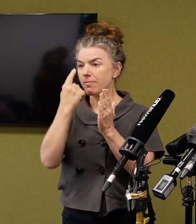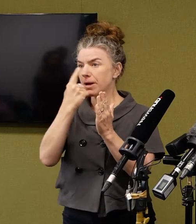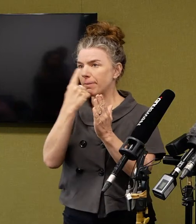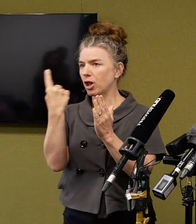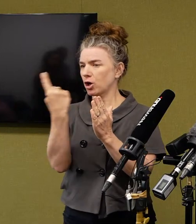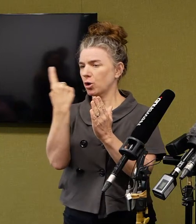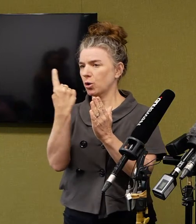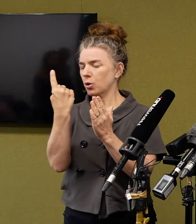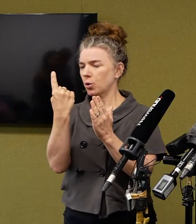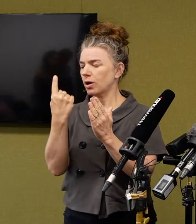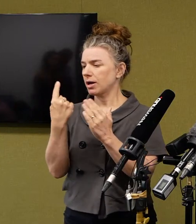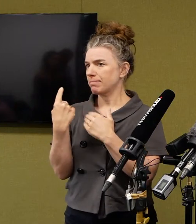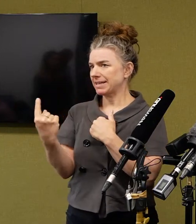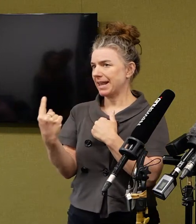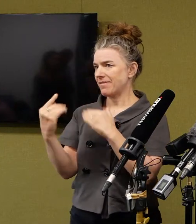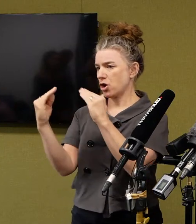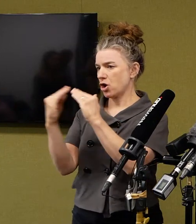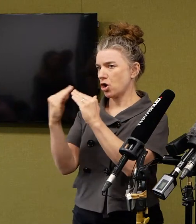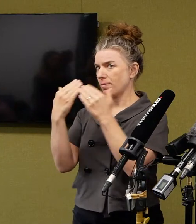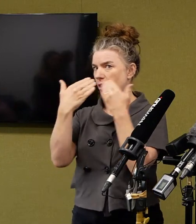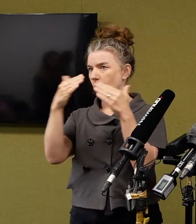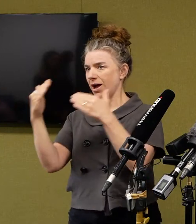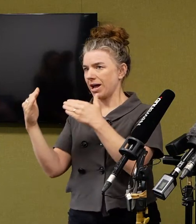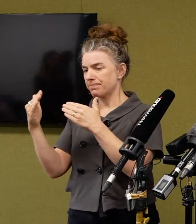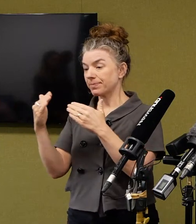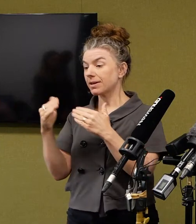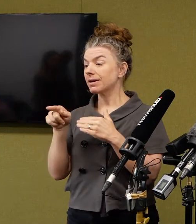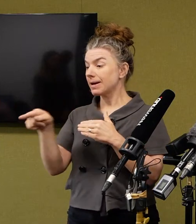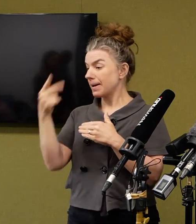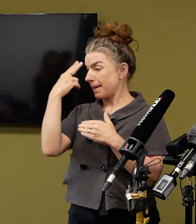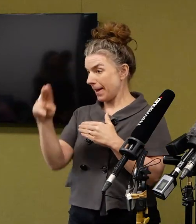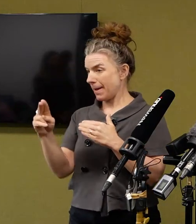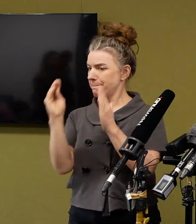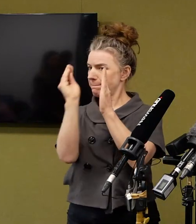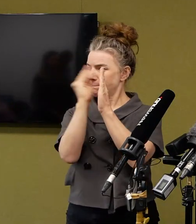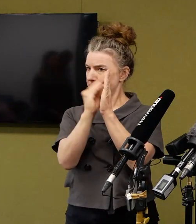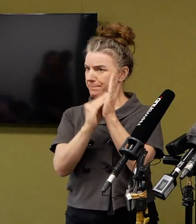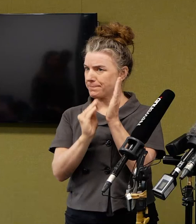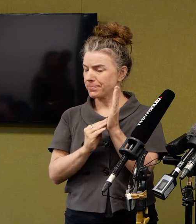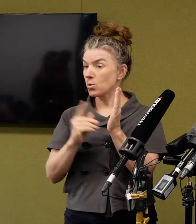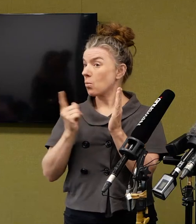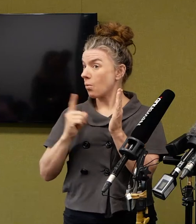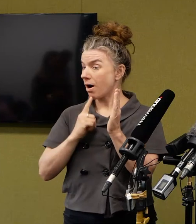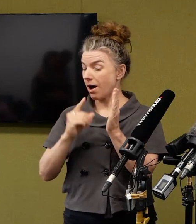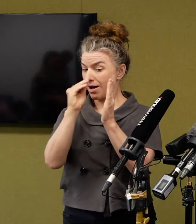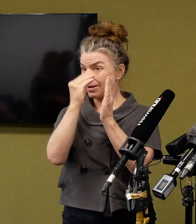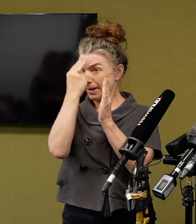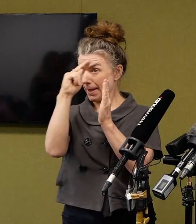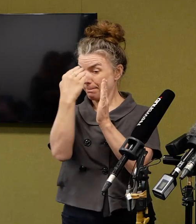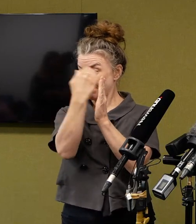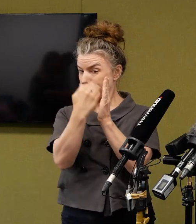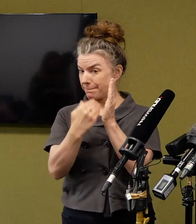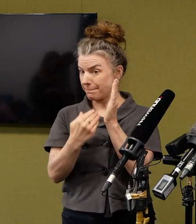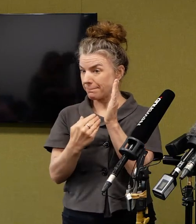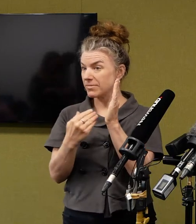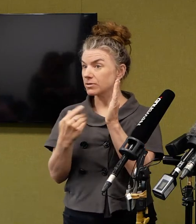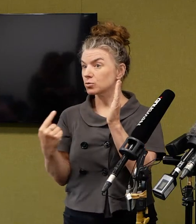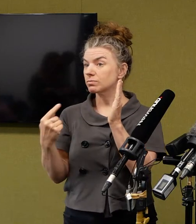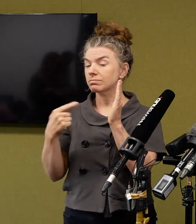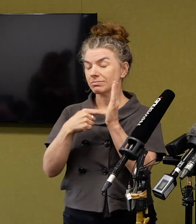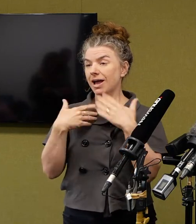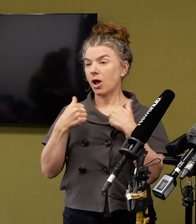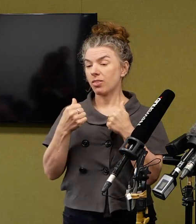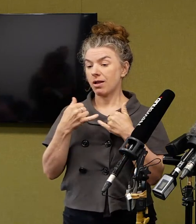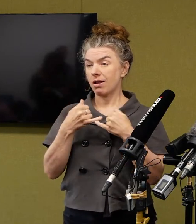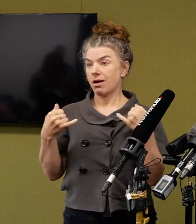or via China, to register. And the purpose of that registration is twofold. First of all, so